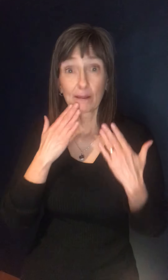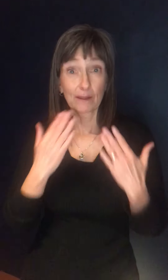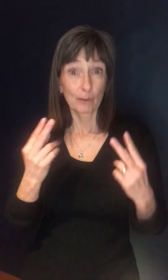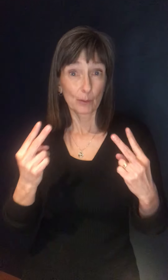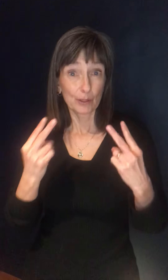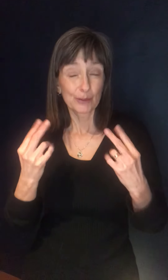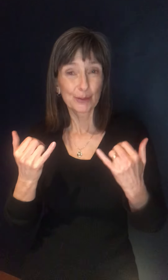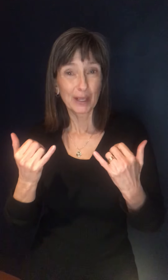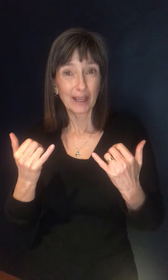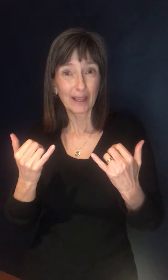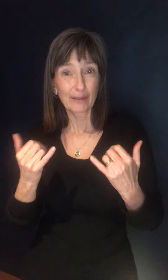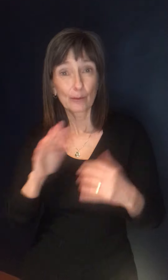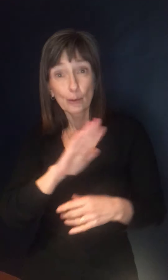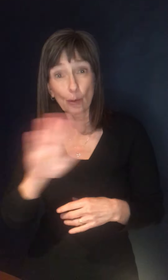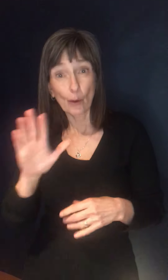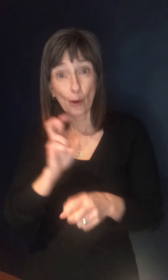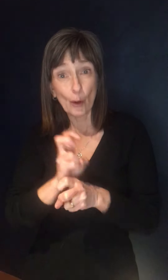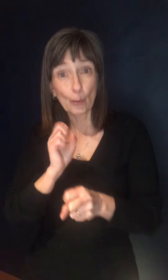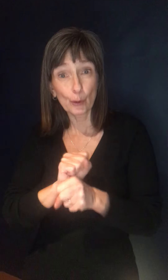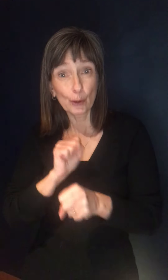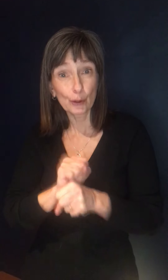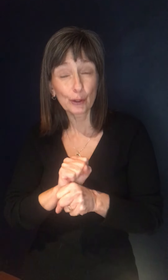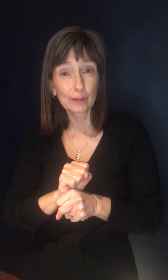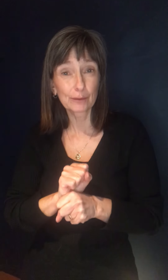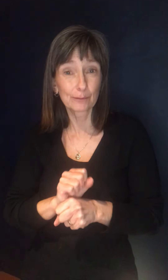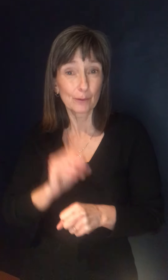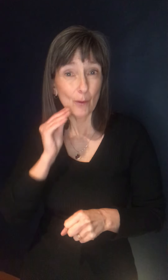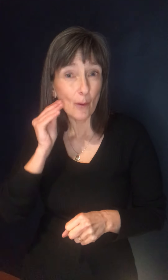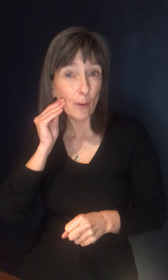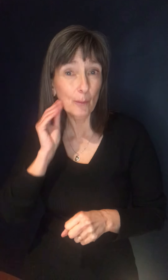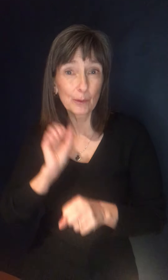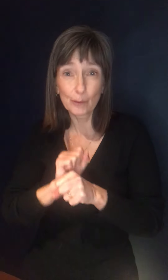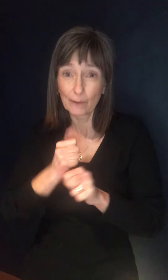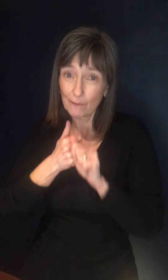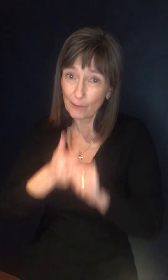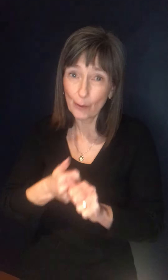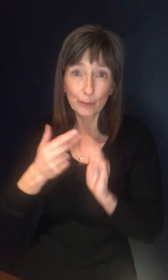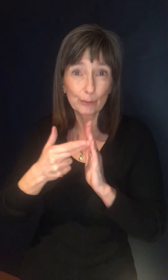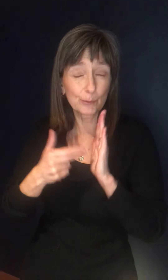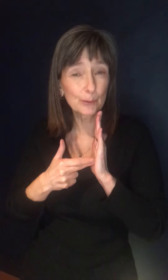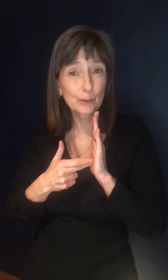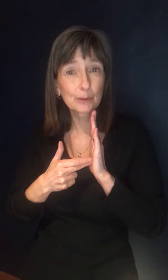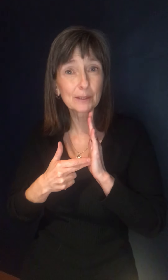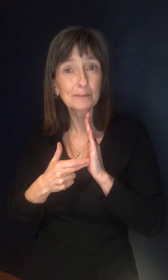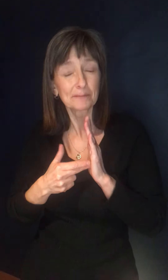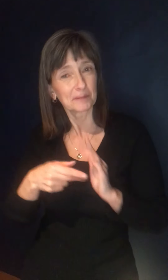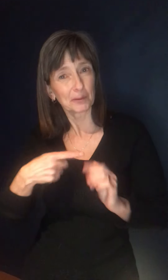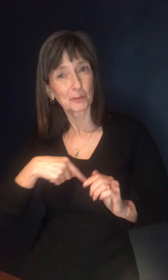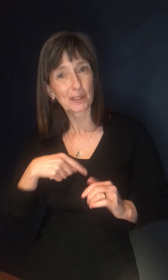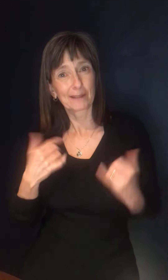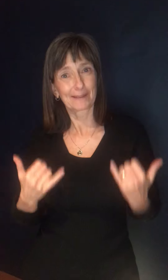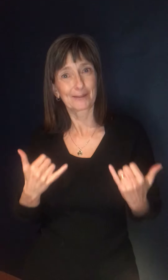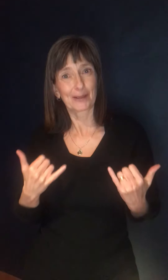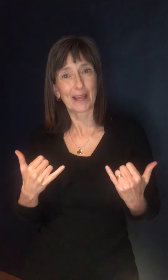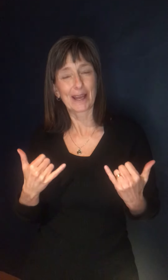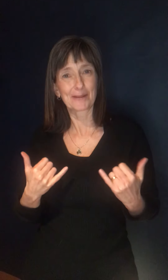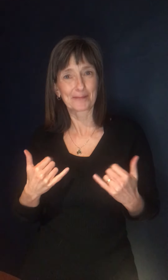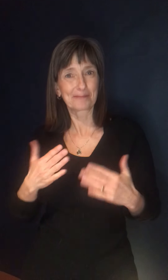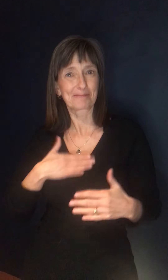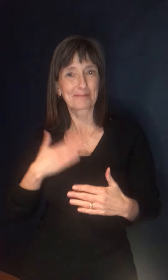uh, because of your hard work, each and every one of you at home, in following the public health guidelines, we're able to get to a bright day today and into